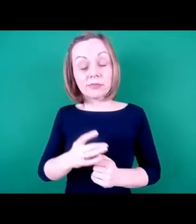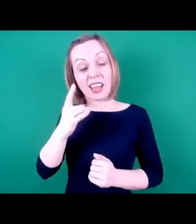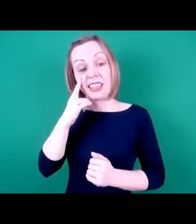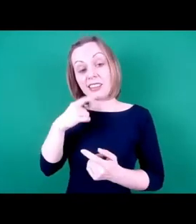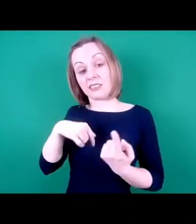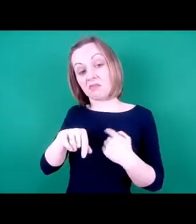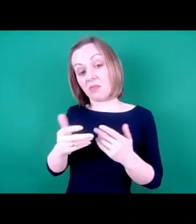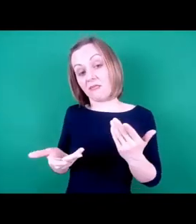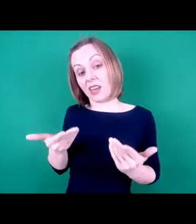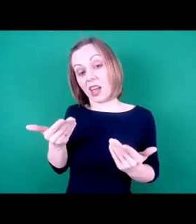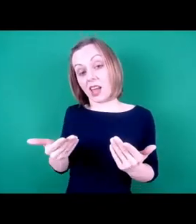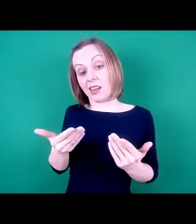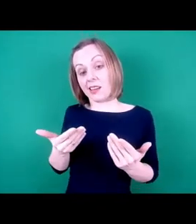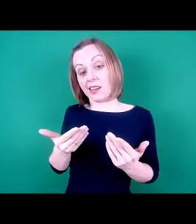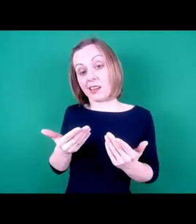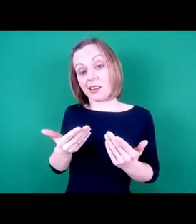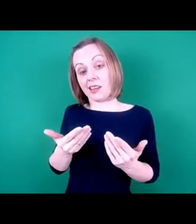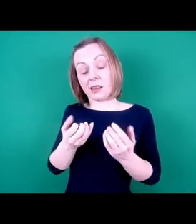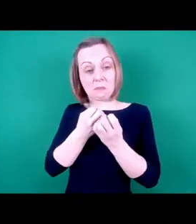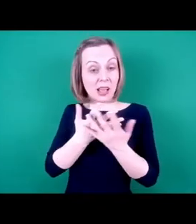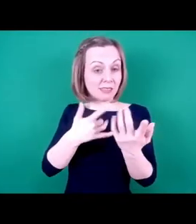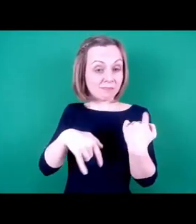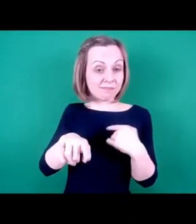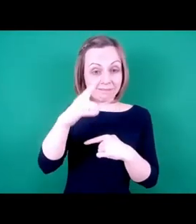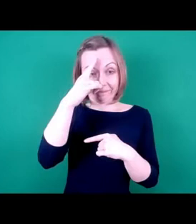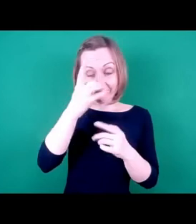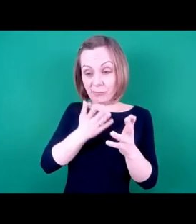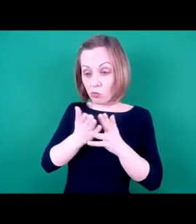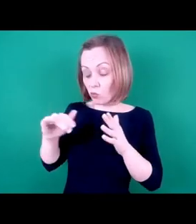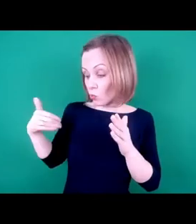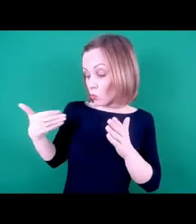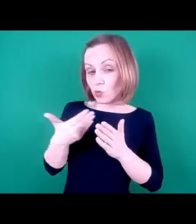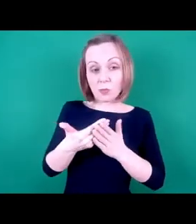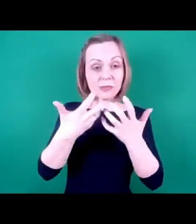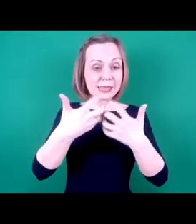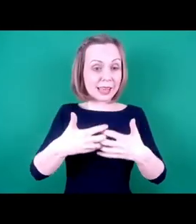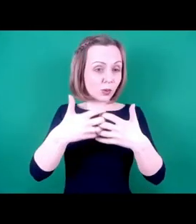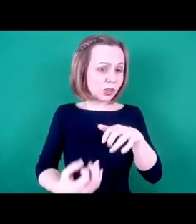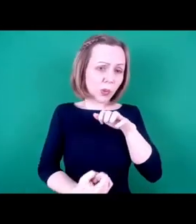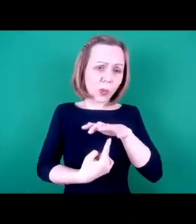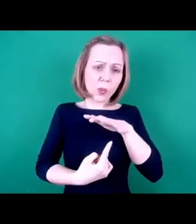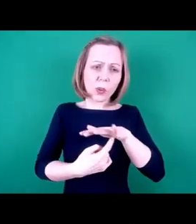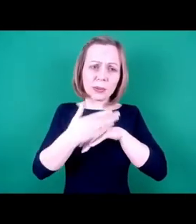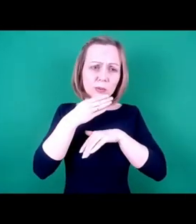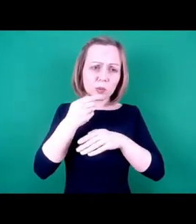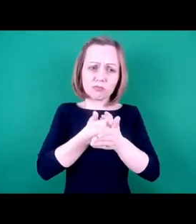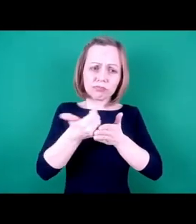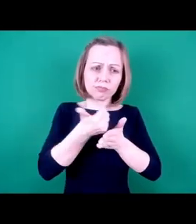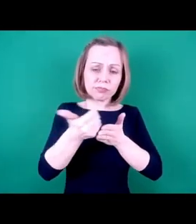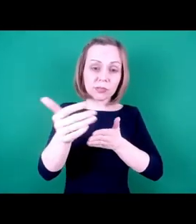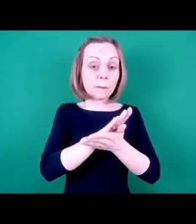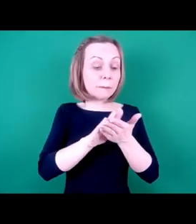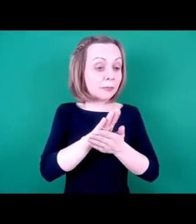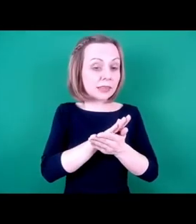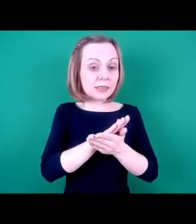fair to say, have relied on the use of technology during the crisis, and this has created a huge spike in people using